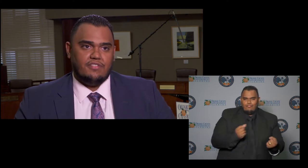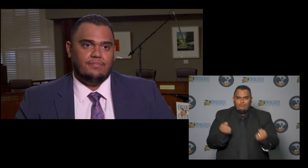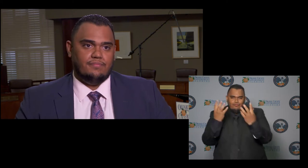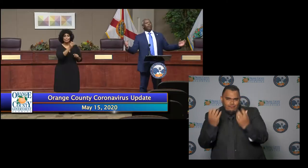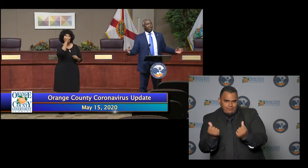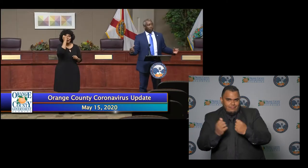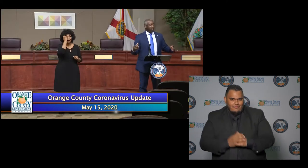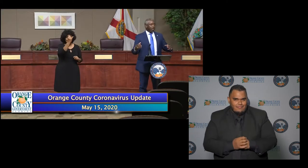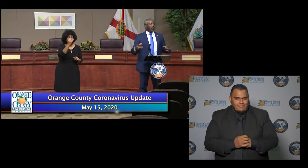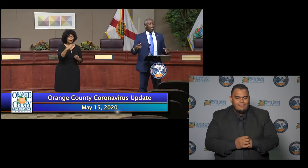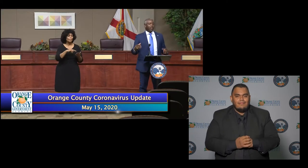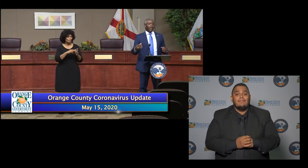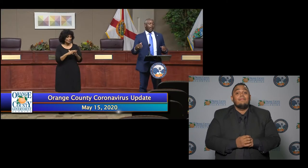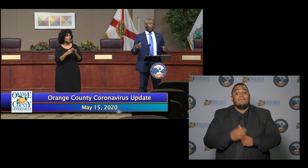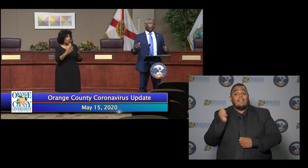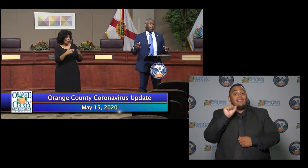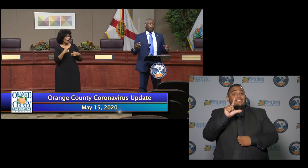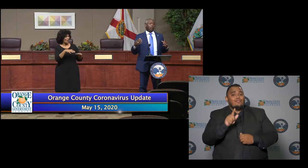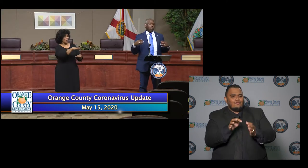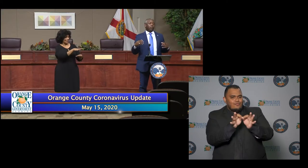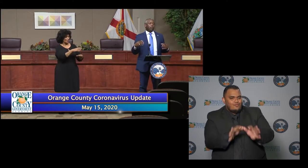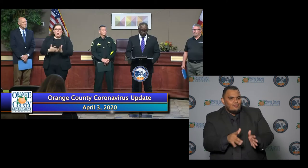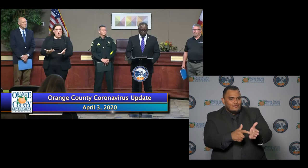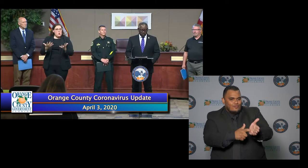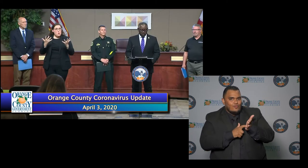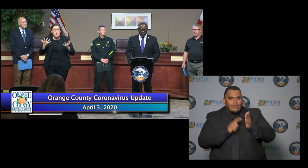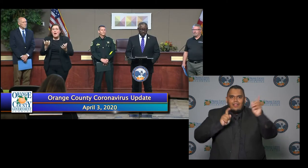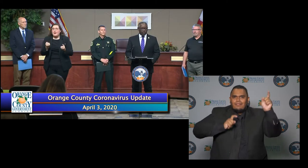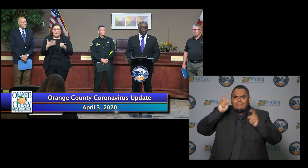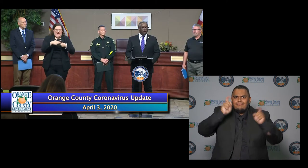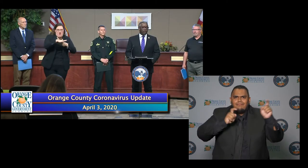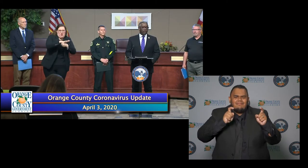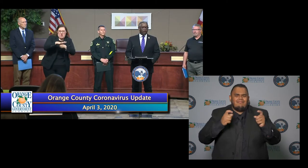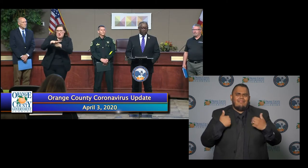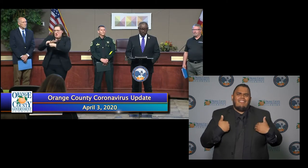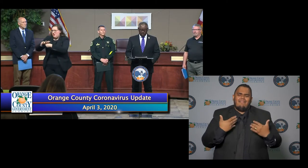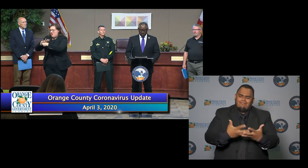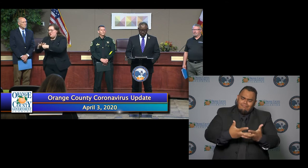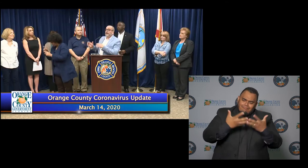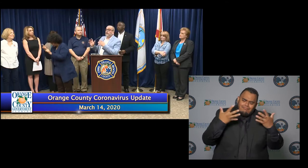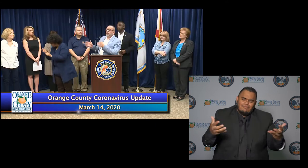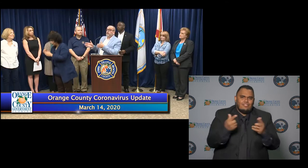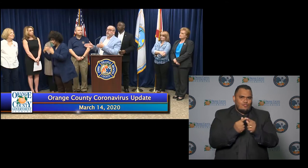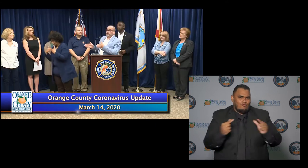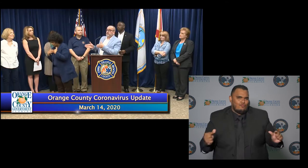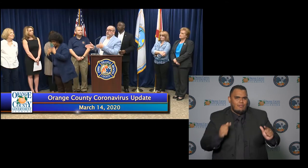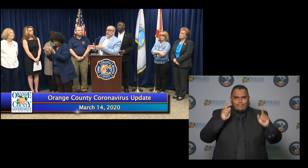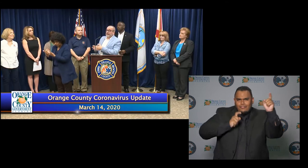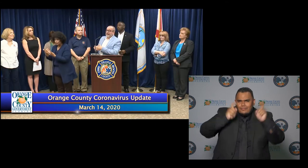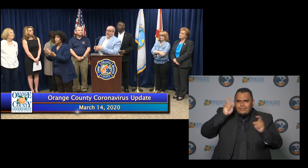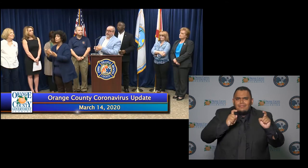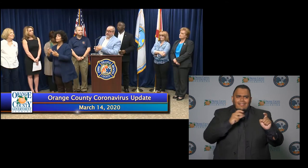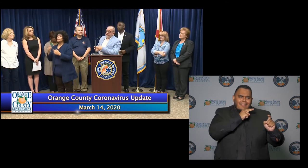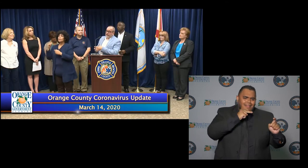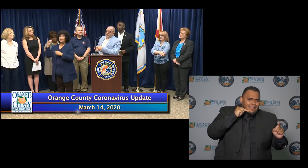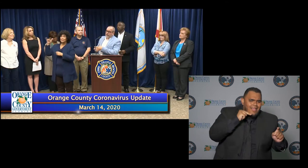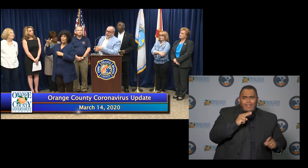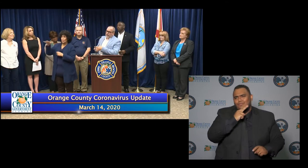ASL interpreters need to be animated because there is so much grammar involved just in the face you have nouns verbs